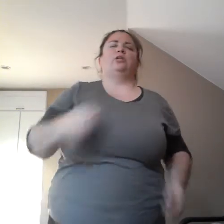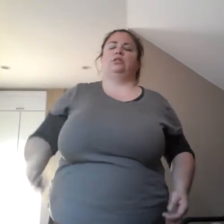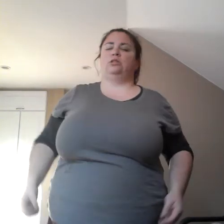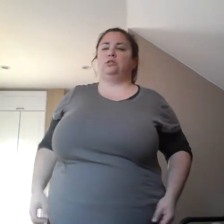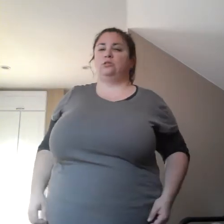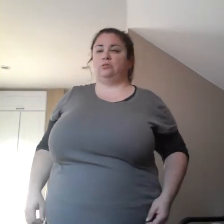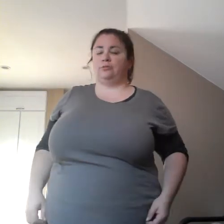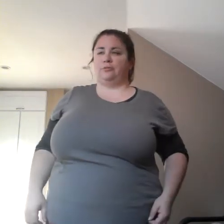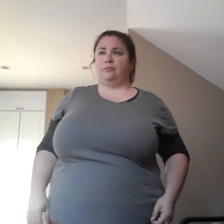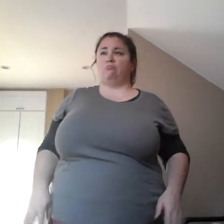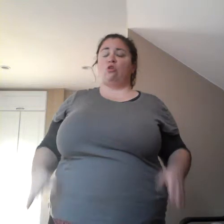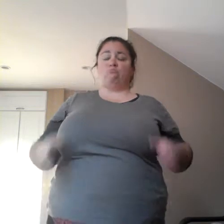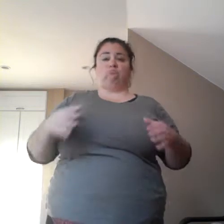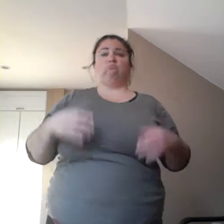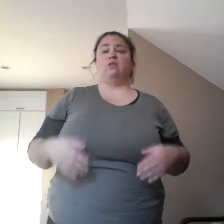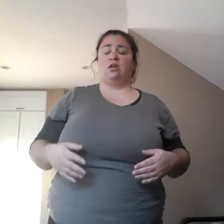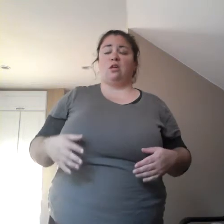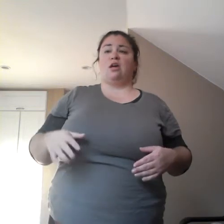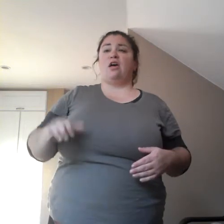another story. Um,